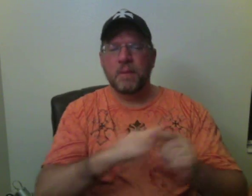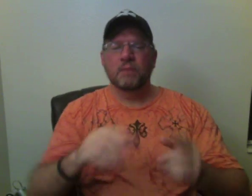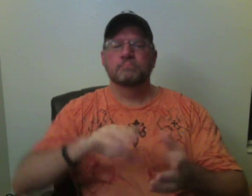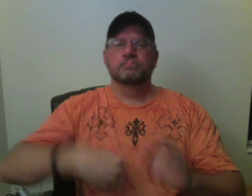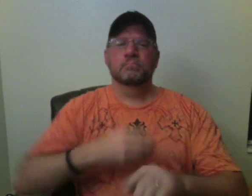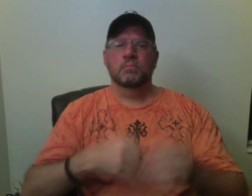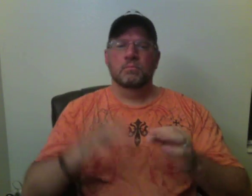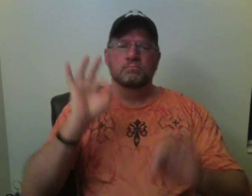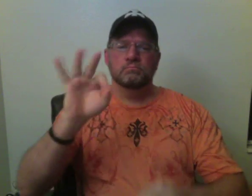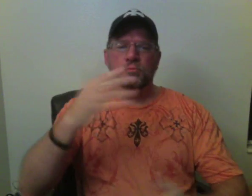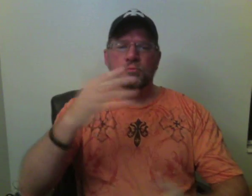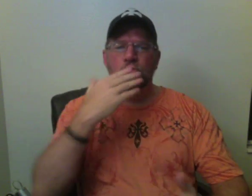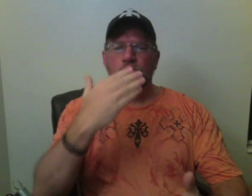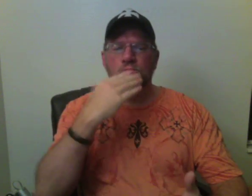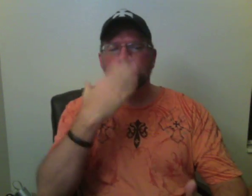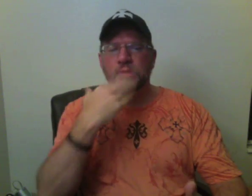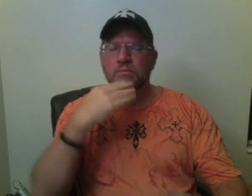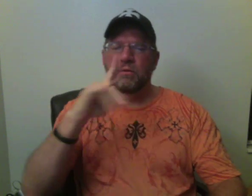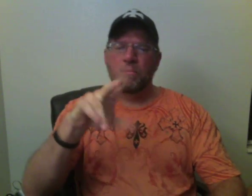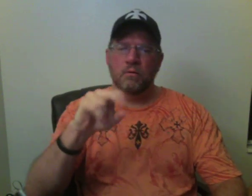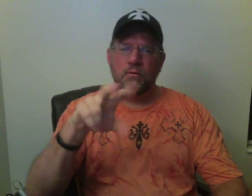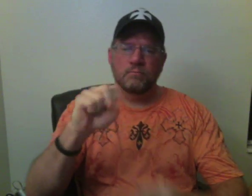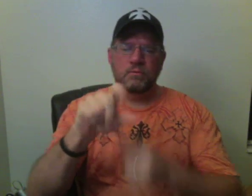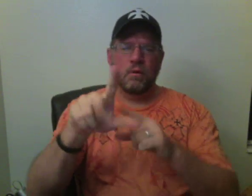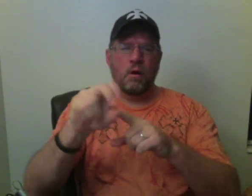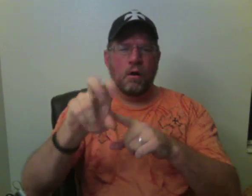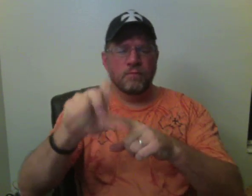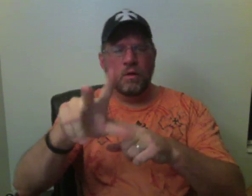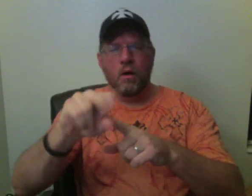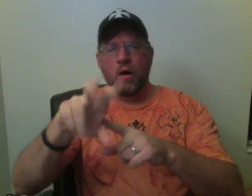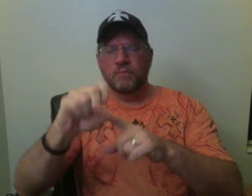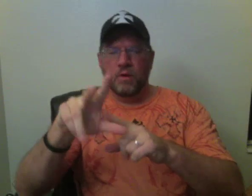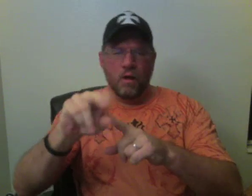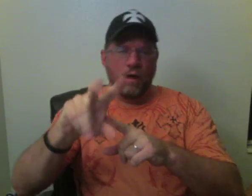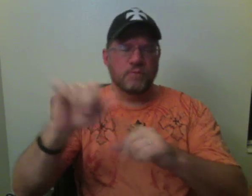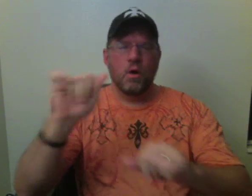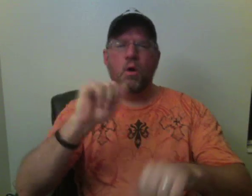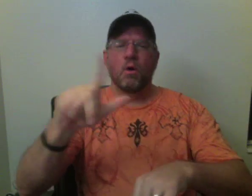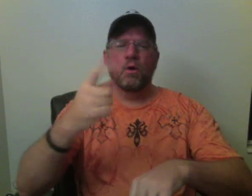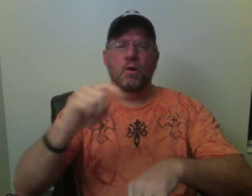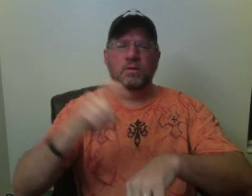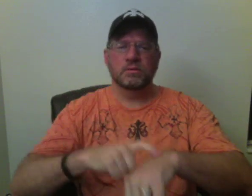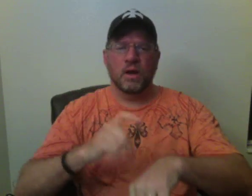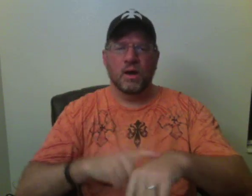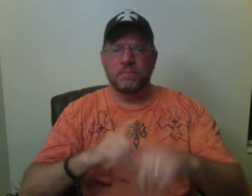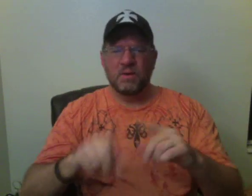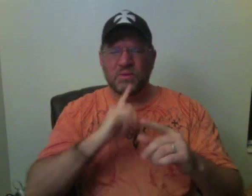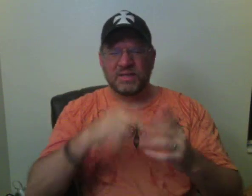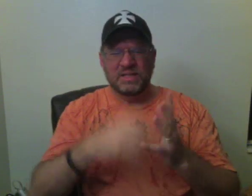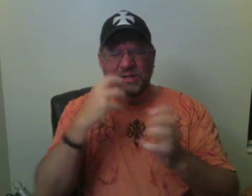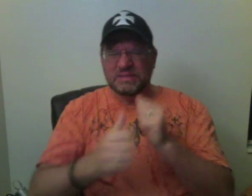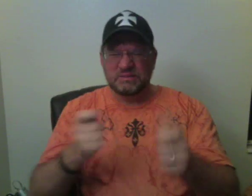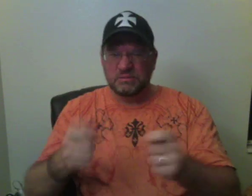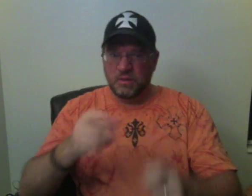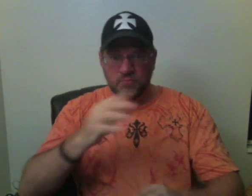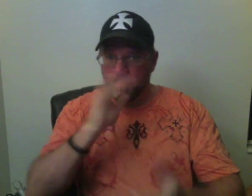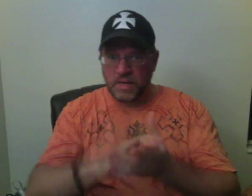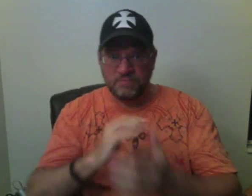The song itself is their contract to provide support. We ask that you award palimony to Liam Matthews' commensurate with his 25